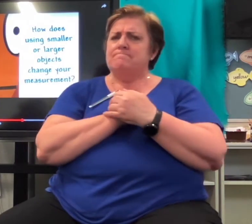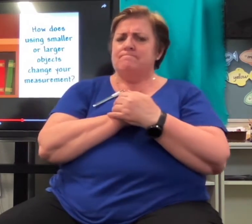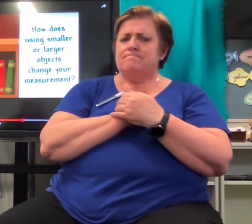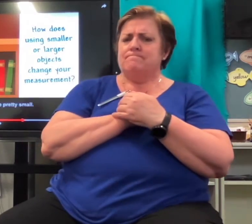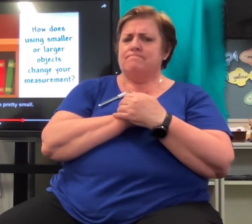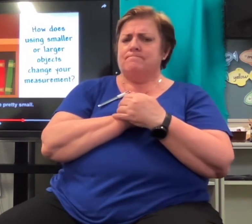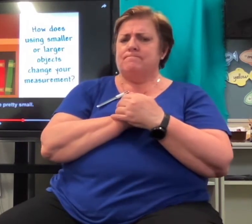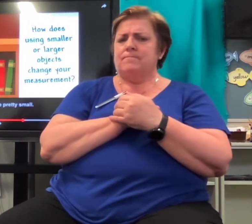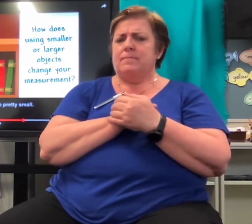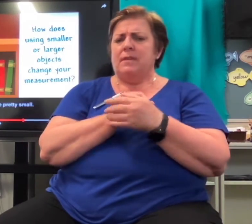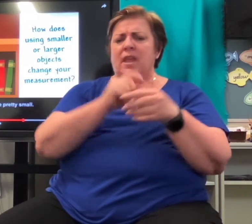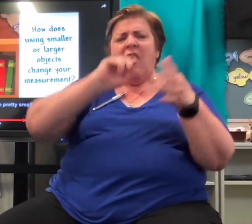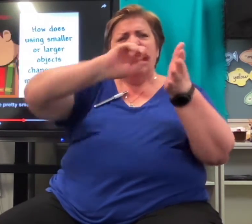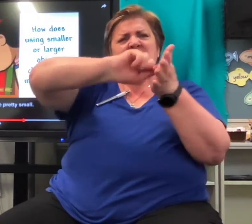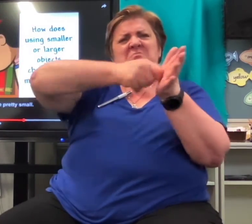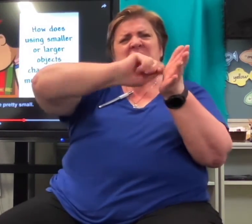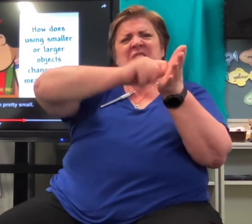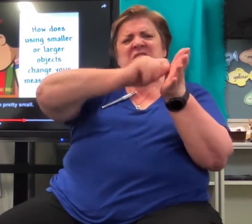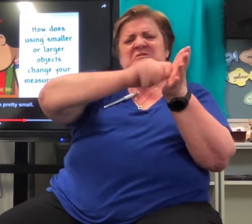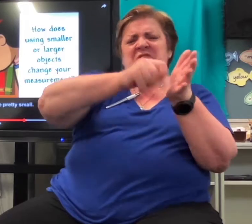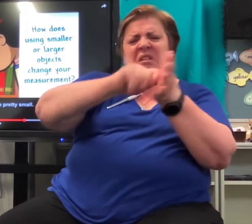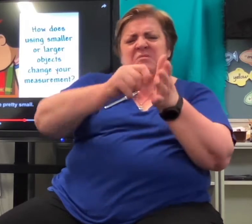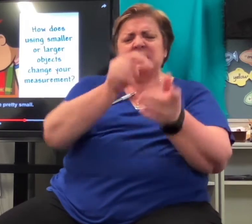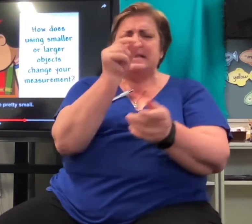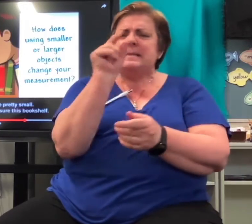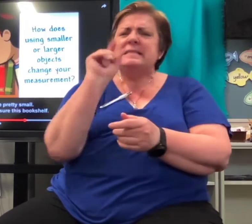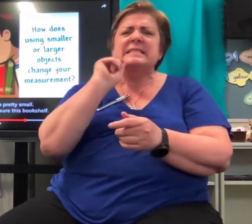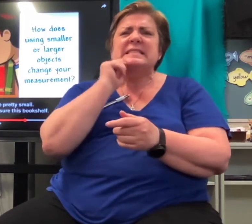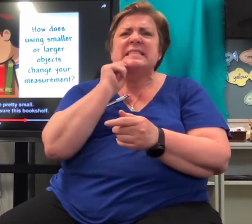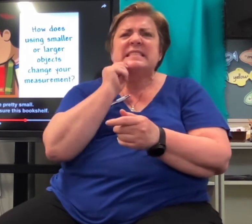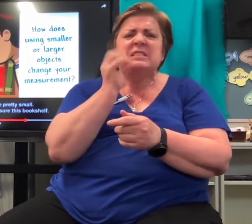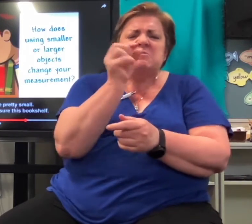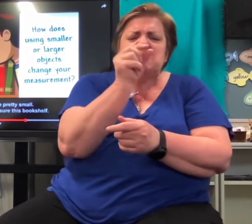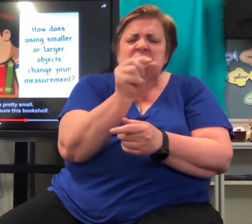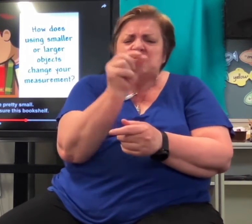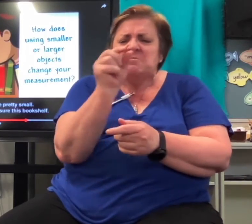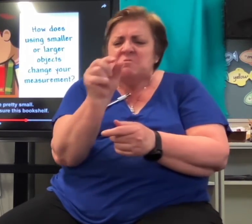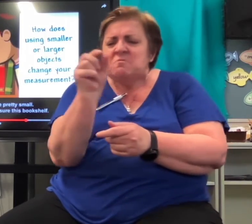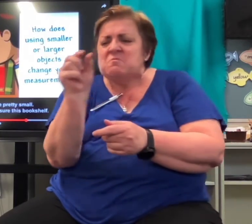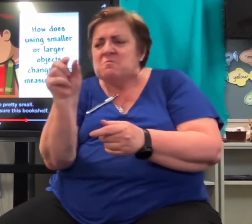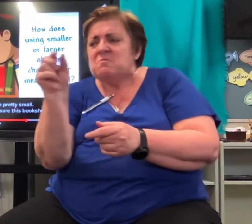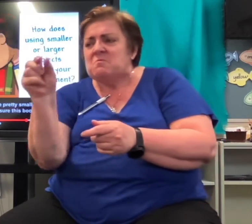Pencil sharpeners are pretty small. It'd take a long time to measure this bookshelf.